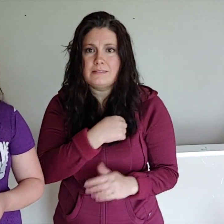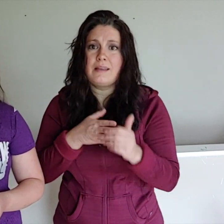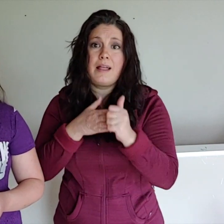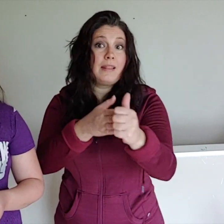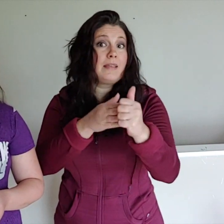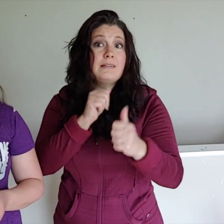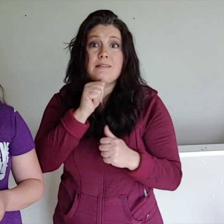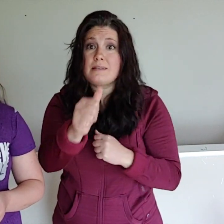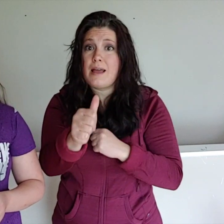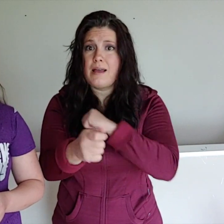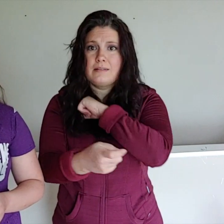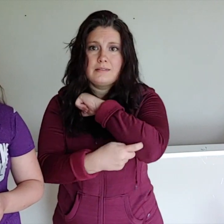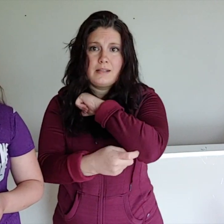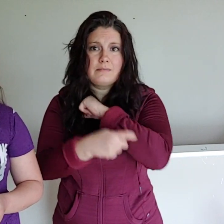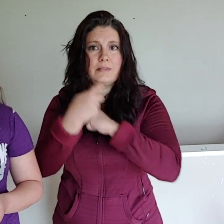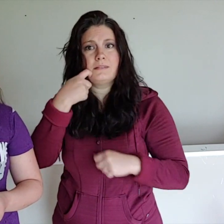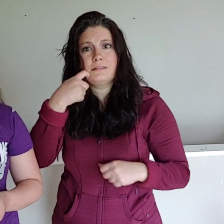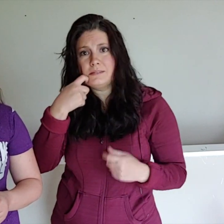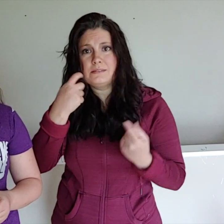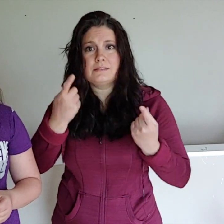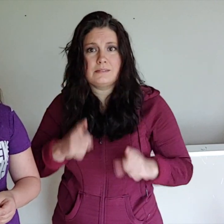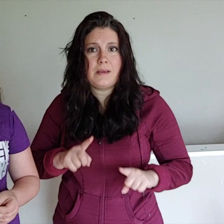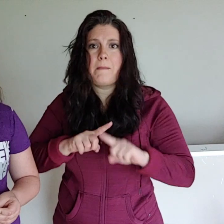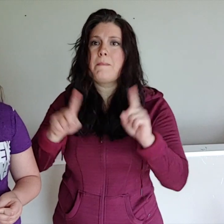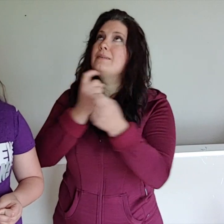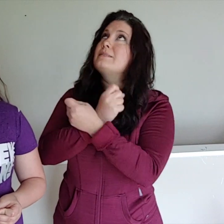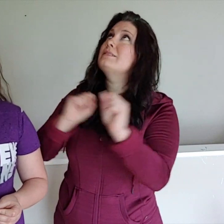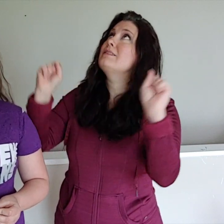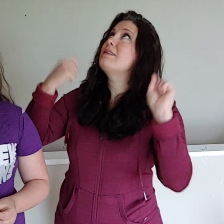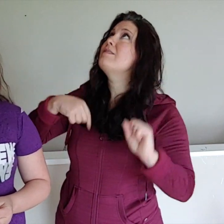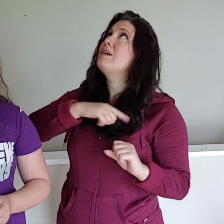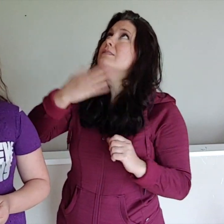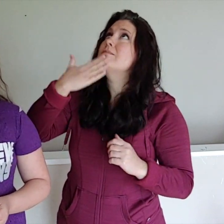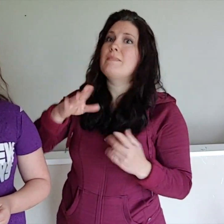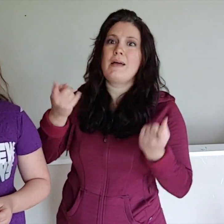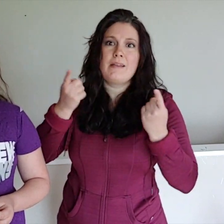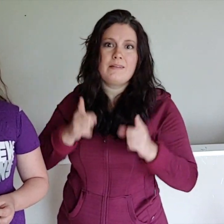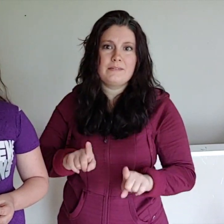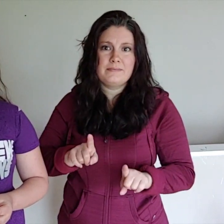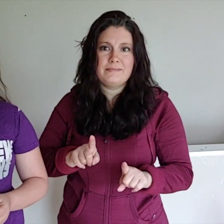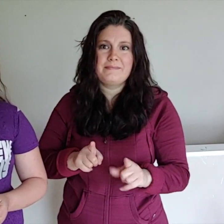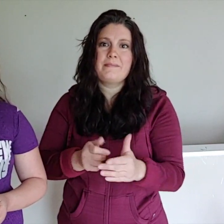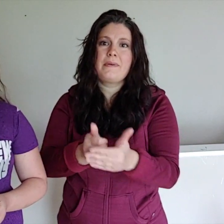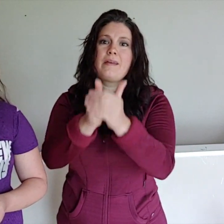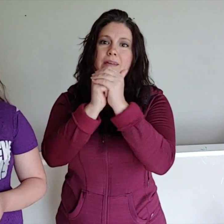lead us not into temptation, but deliver us from evil. Amen.